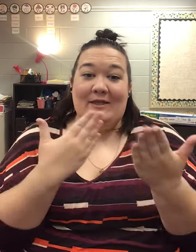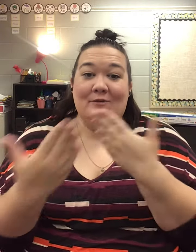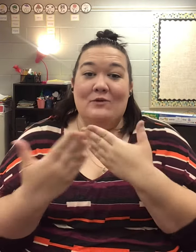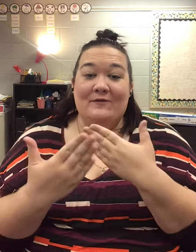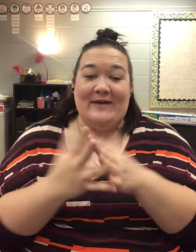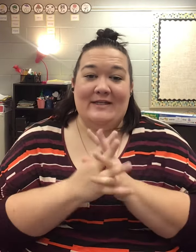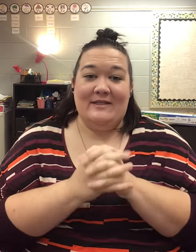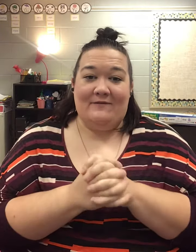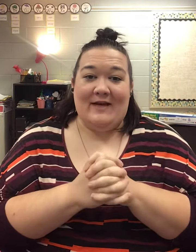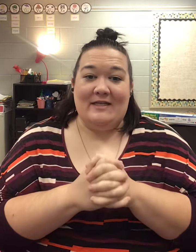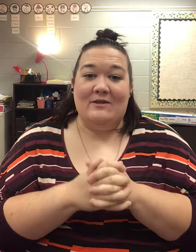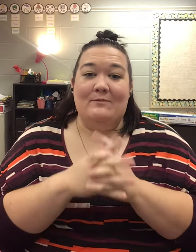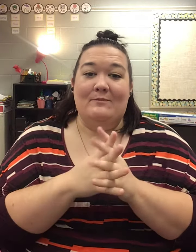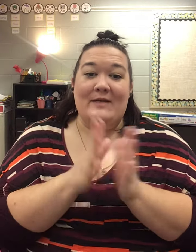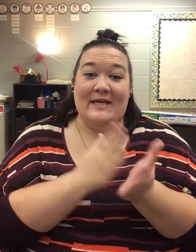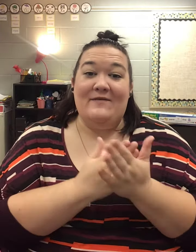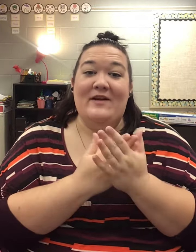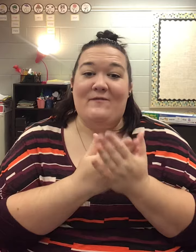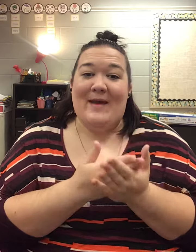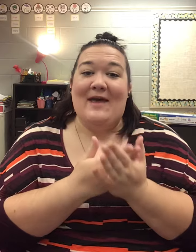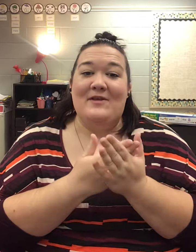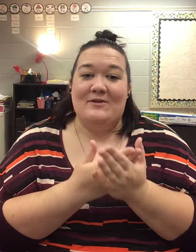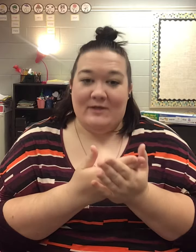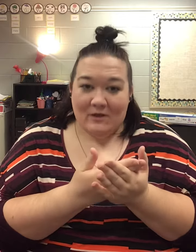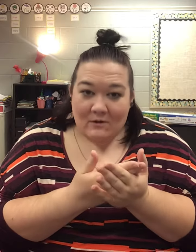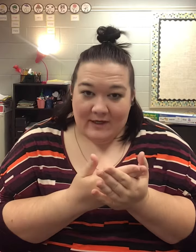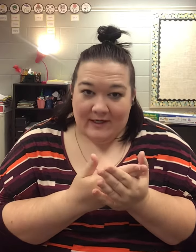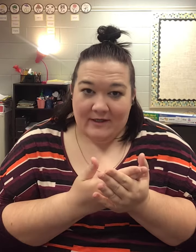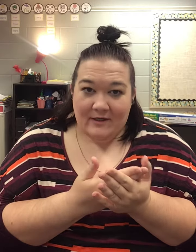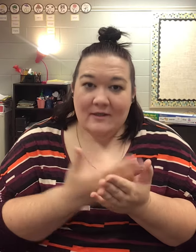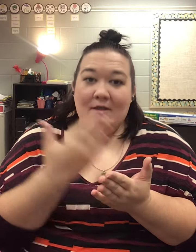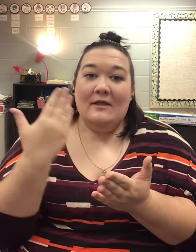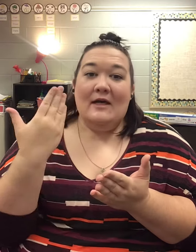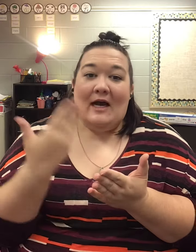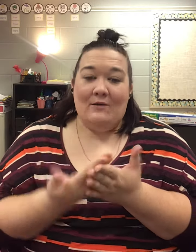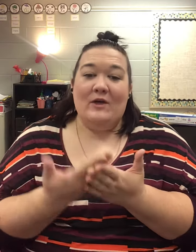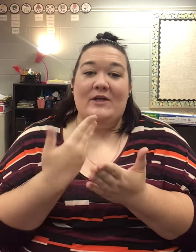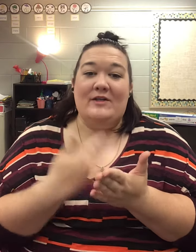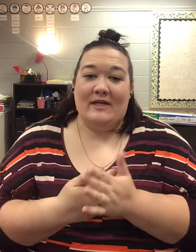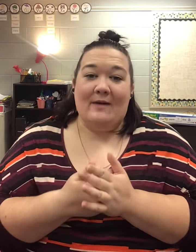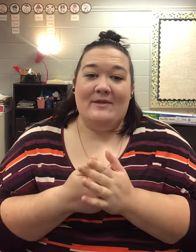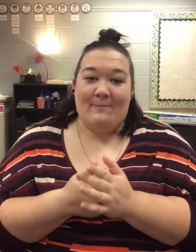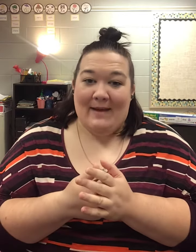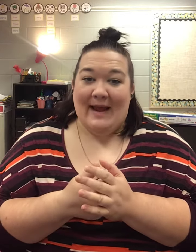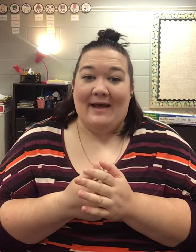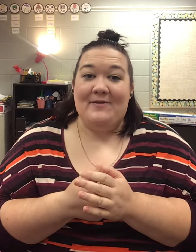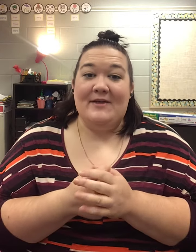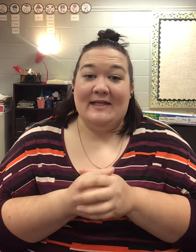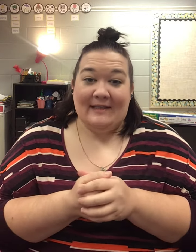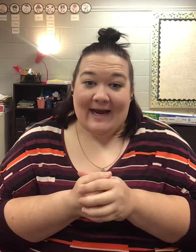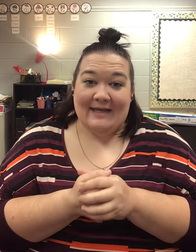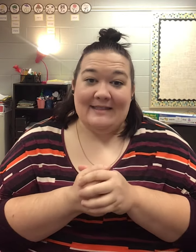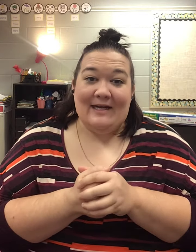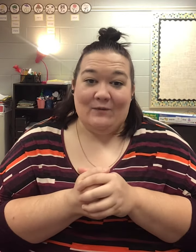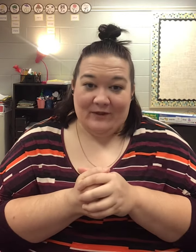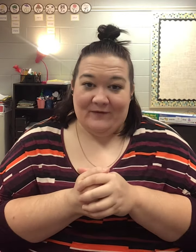you more face to face. So even if math is recorded, I want you to come to math class at 115.